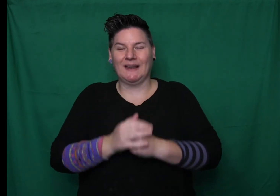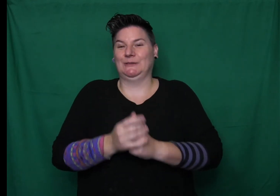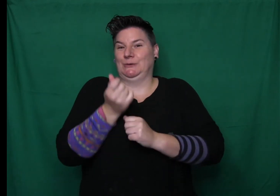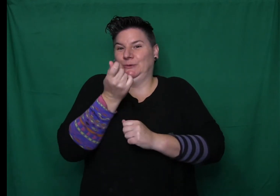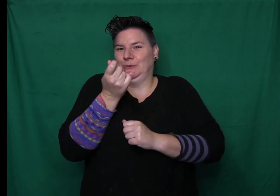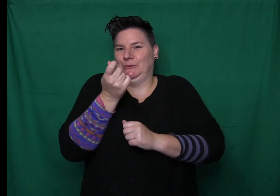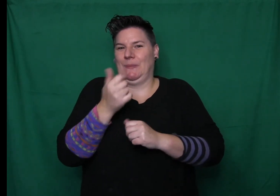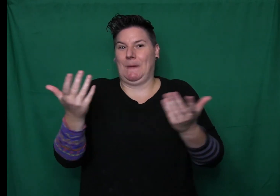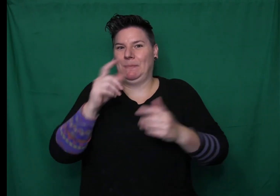Great.